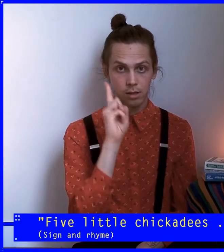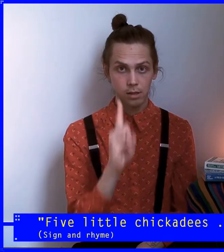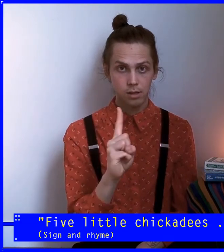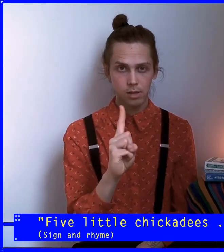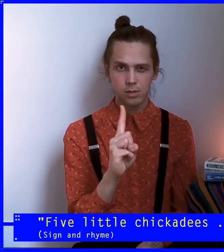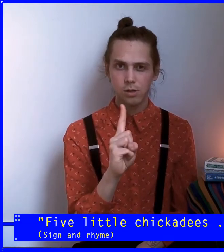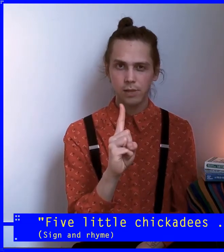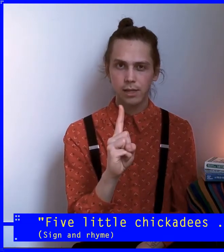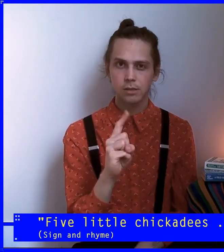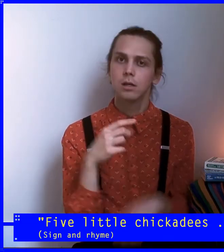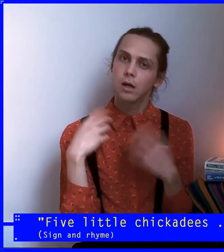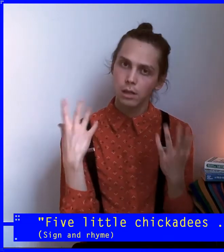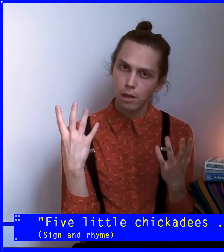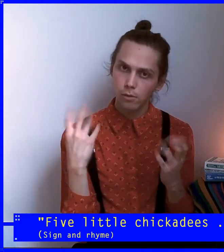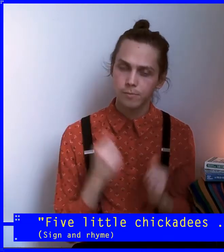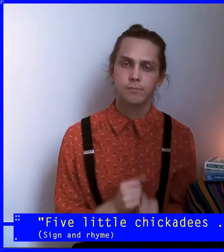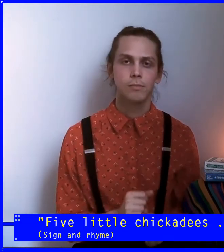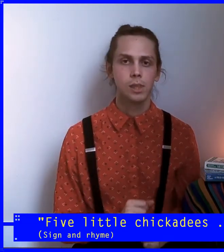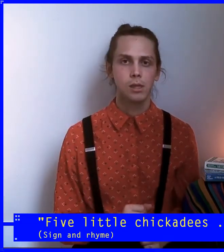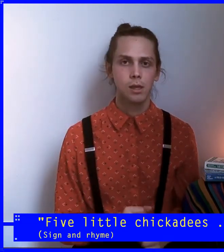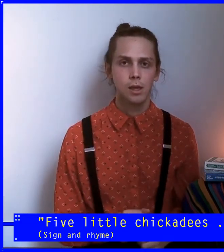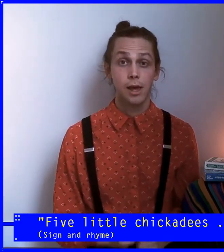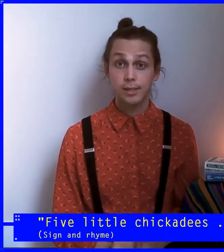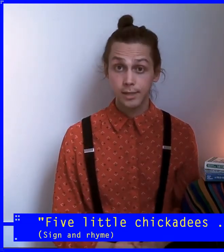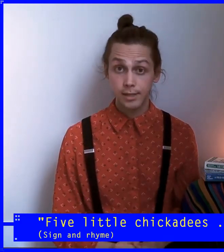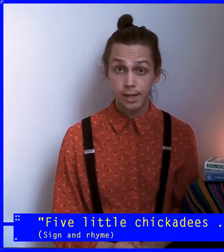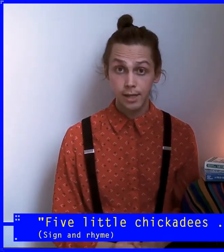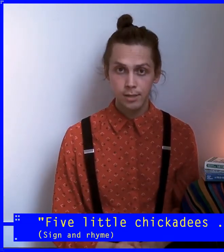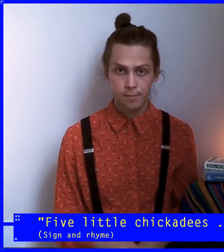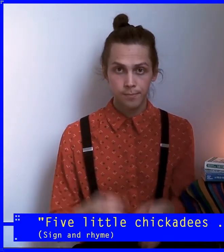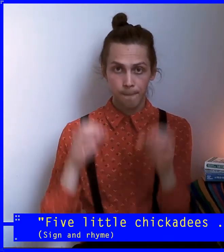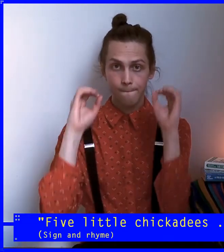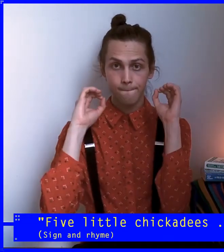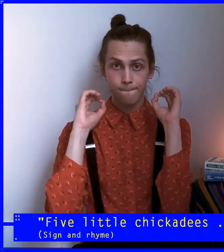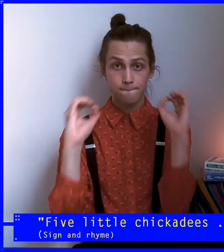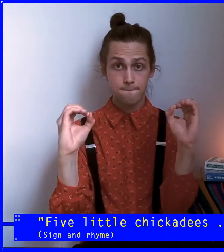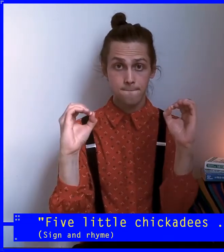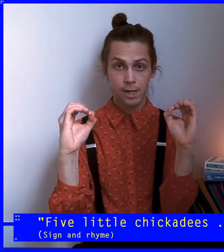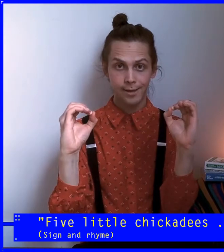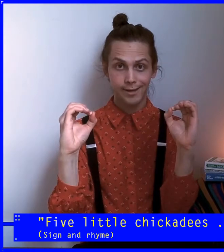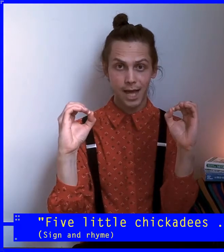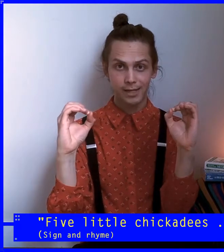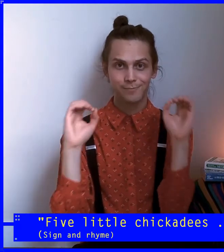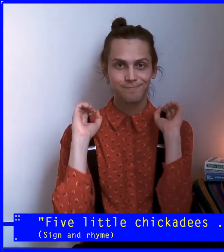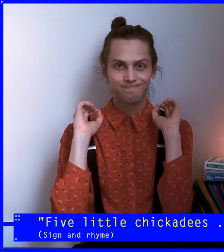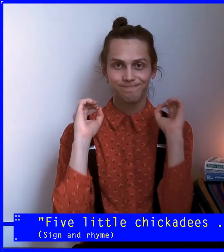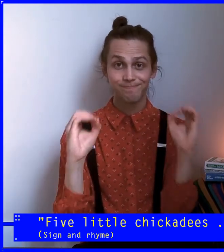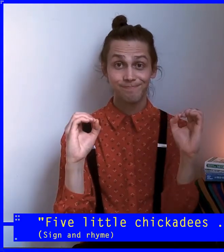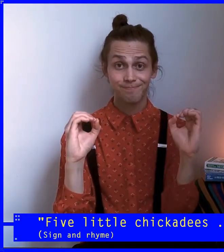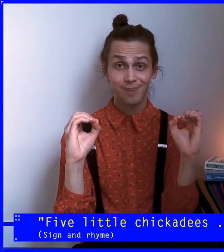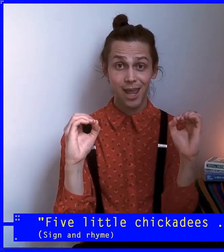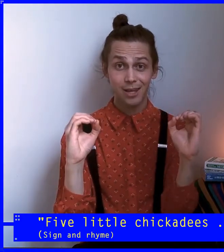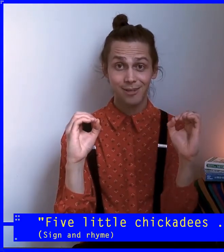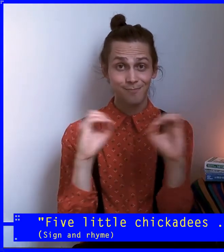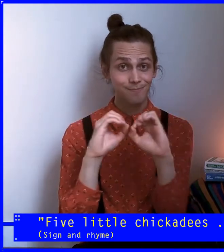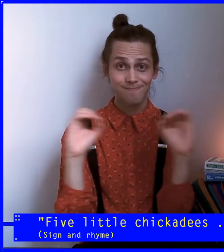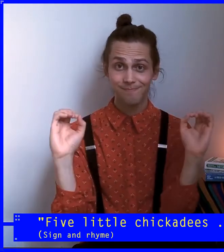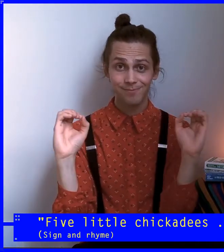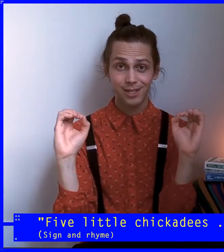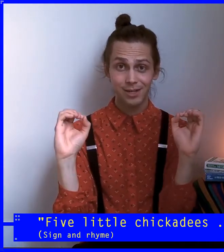Sort of like all alone. And to say none. None. None. None at